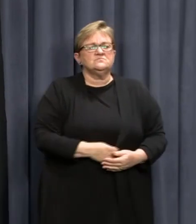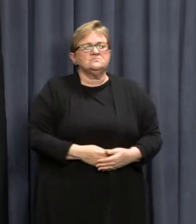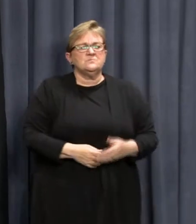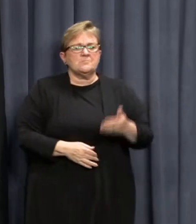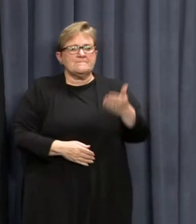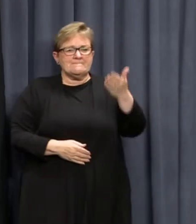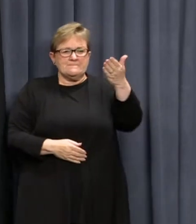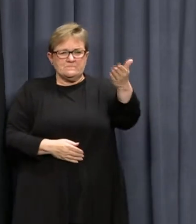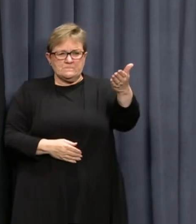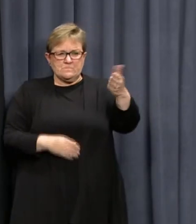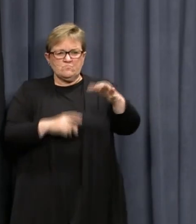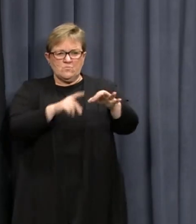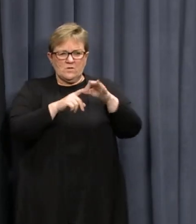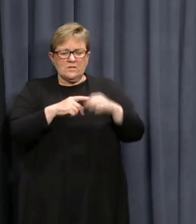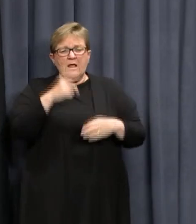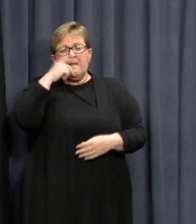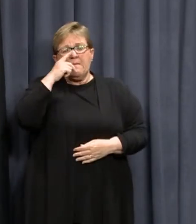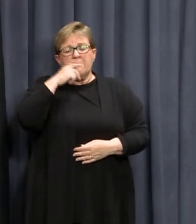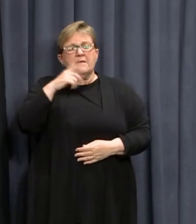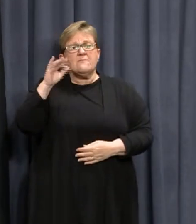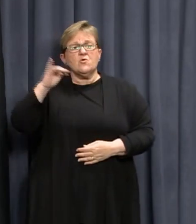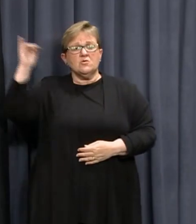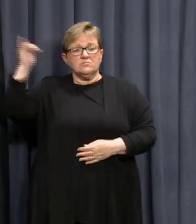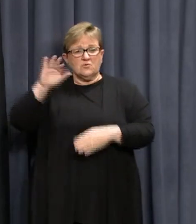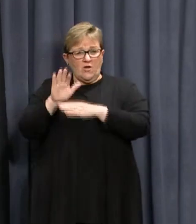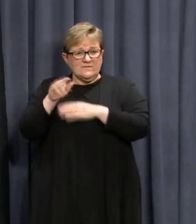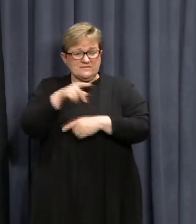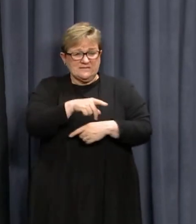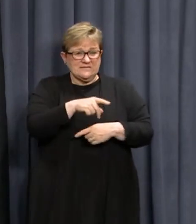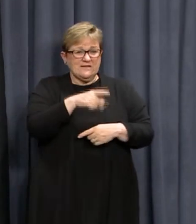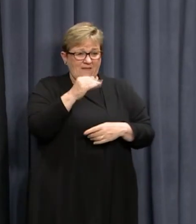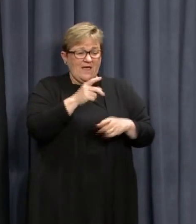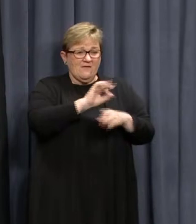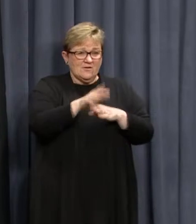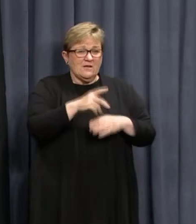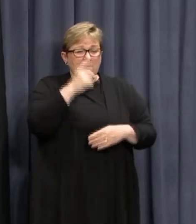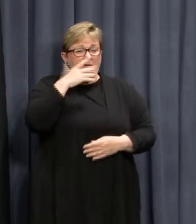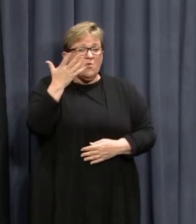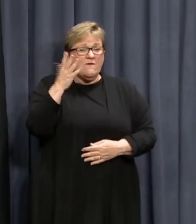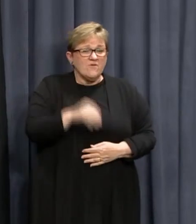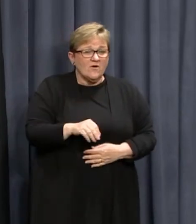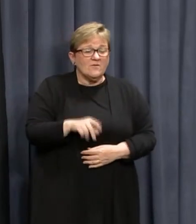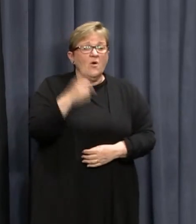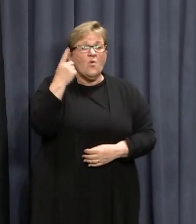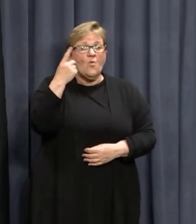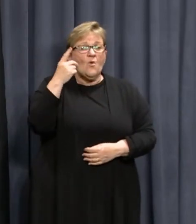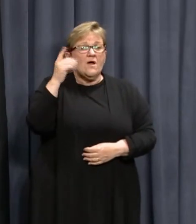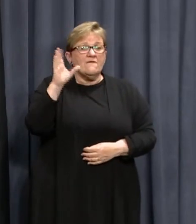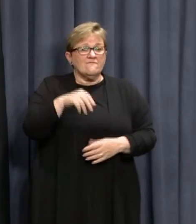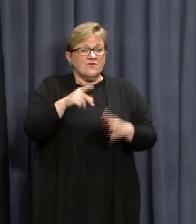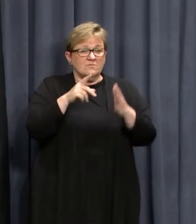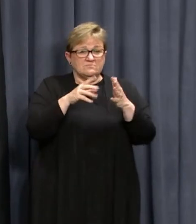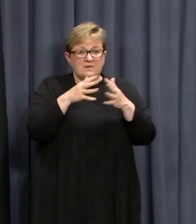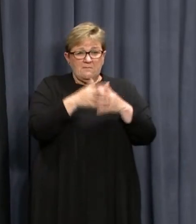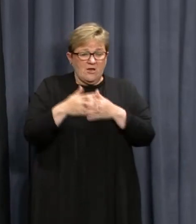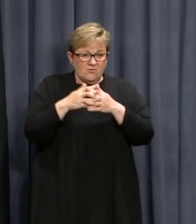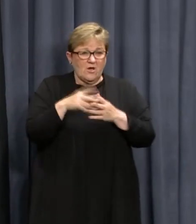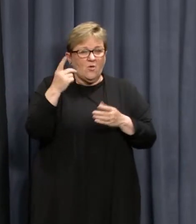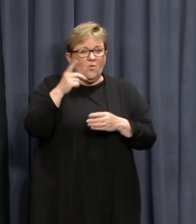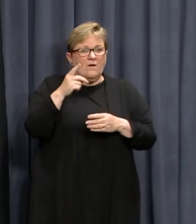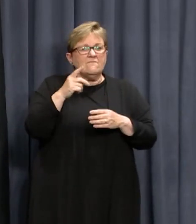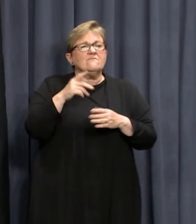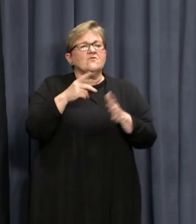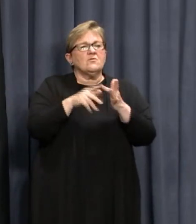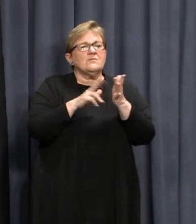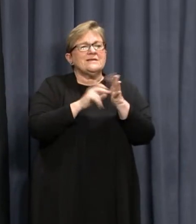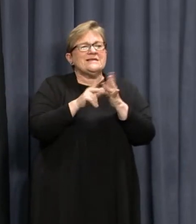travellers on that floor, Premier, that were positive, where have they come back from? The advice I have is one came from the United States and one came from